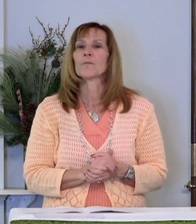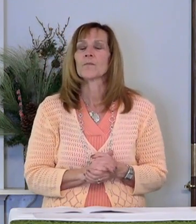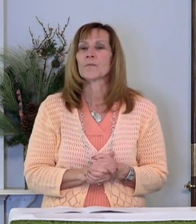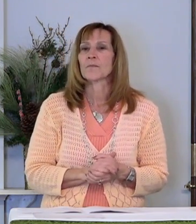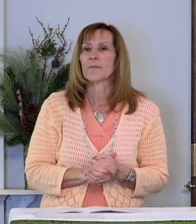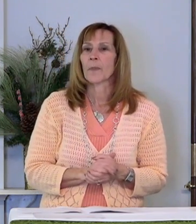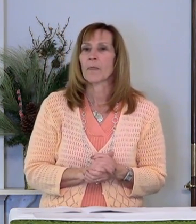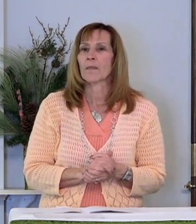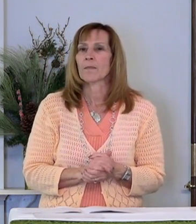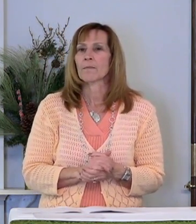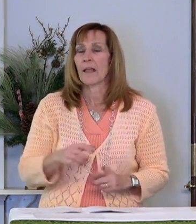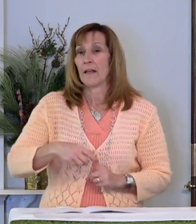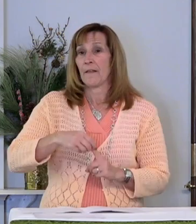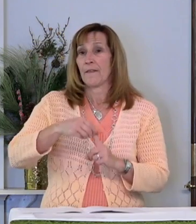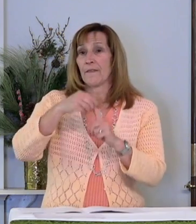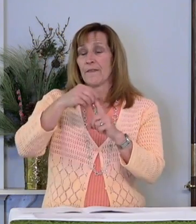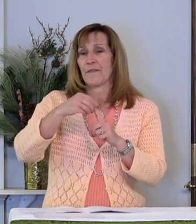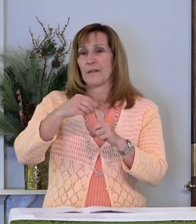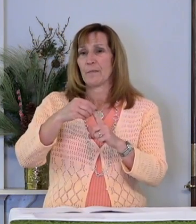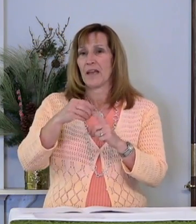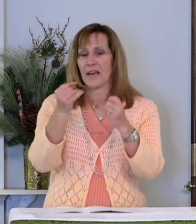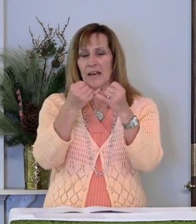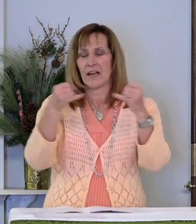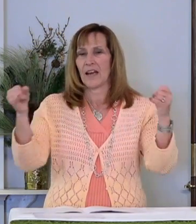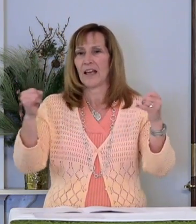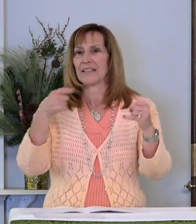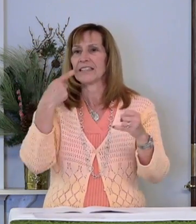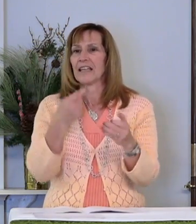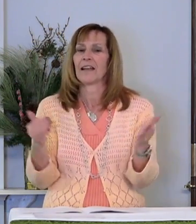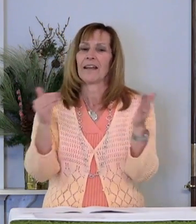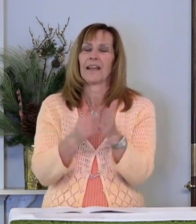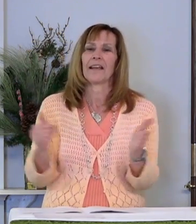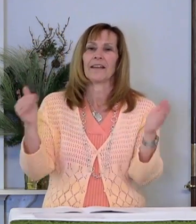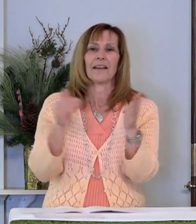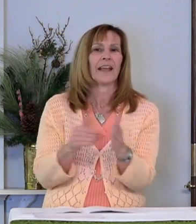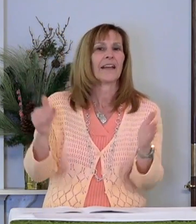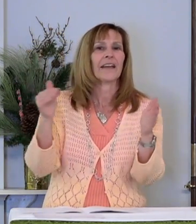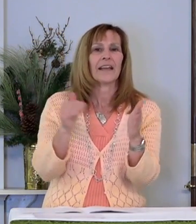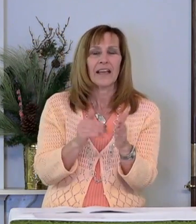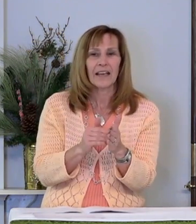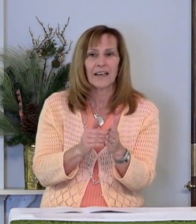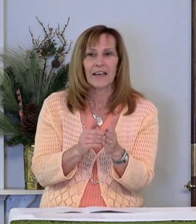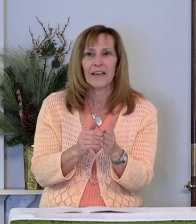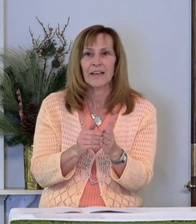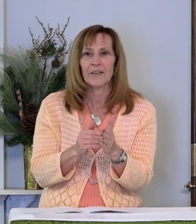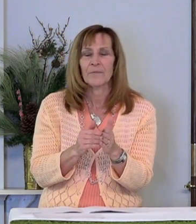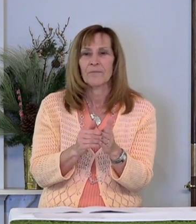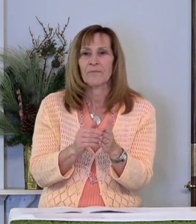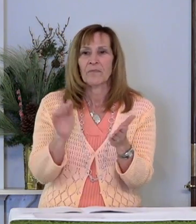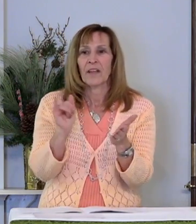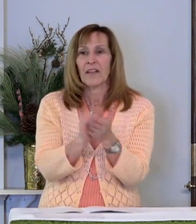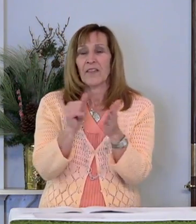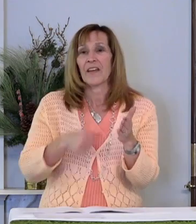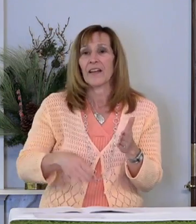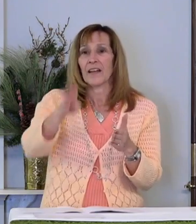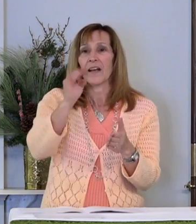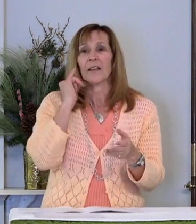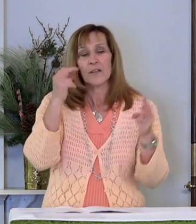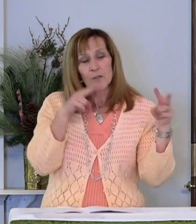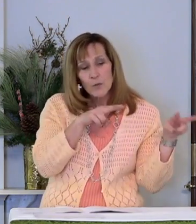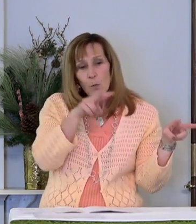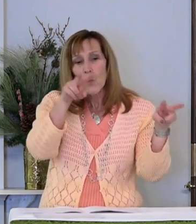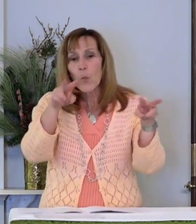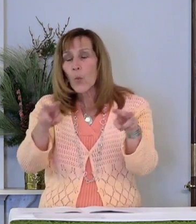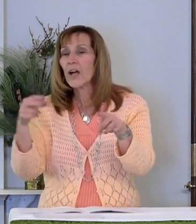The main line of the song repeated again and again that God is watching